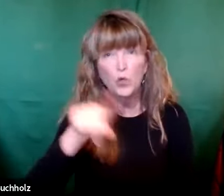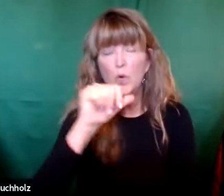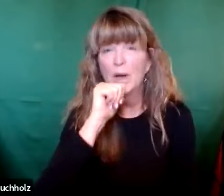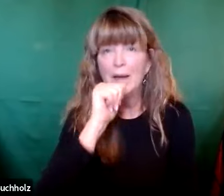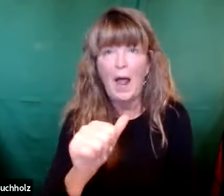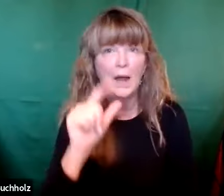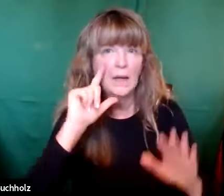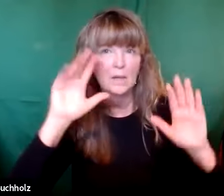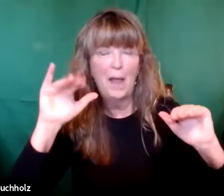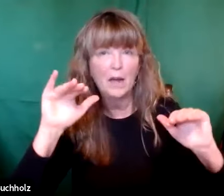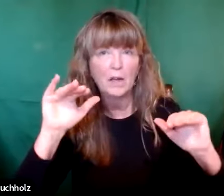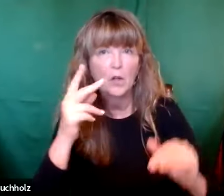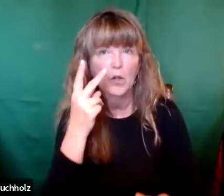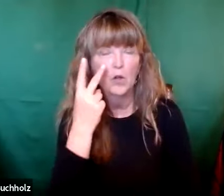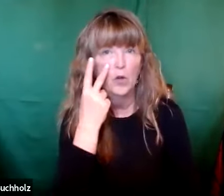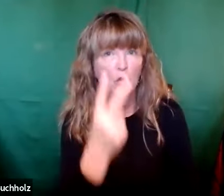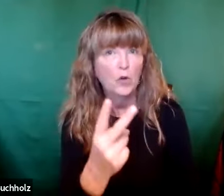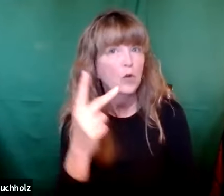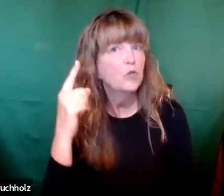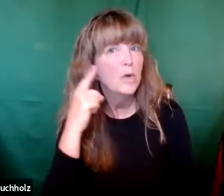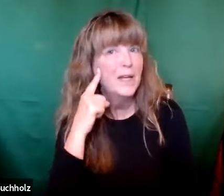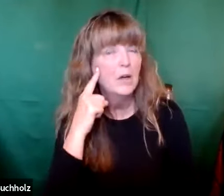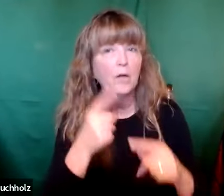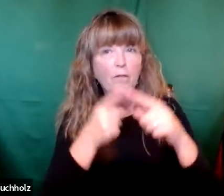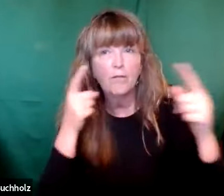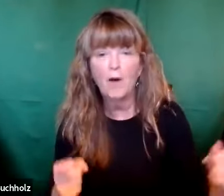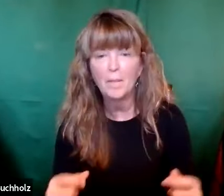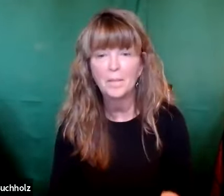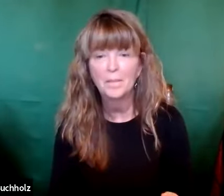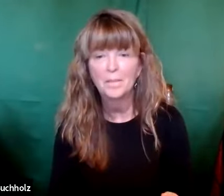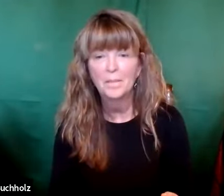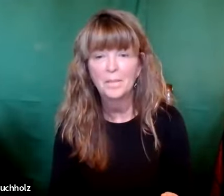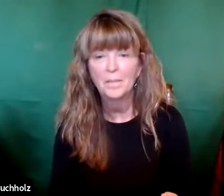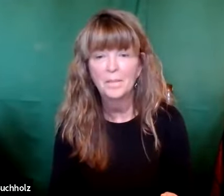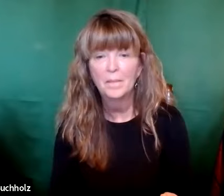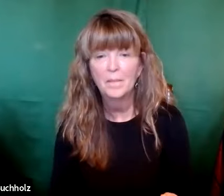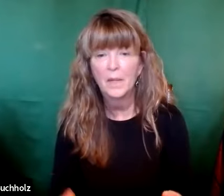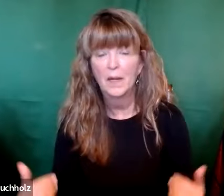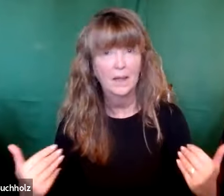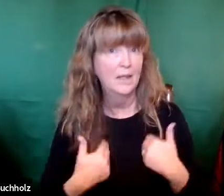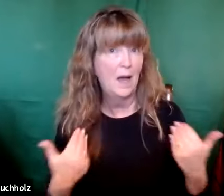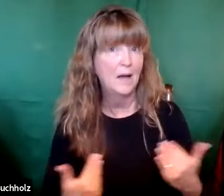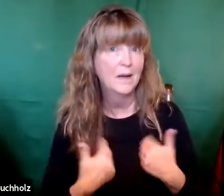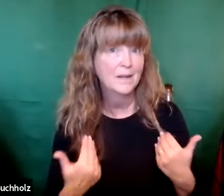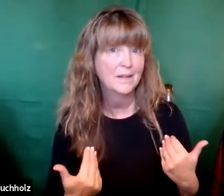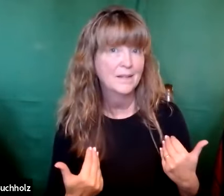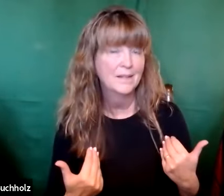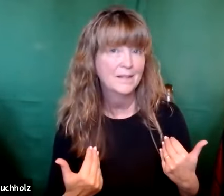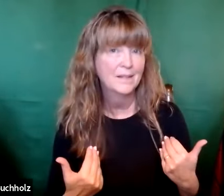And also, we need to learn to listen from people that you would least expect to listen